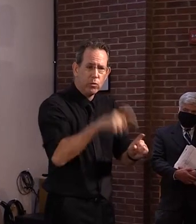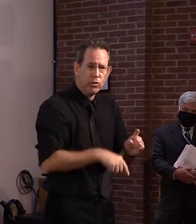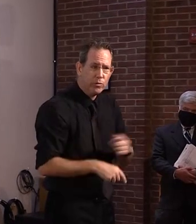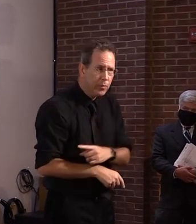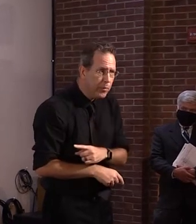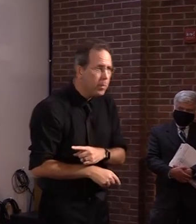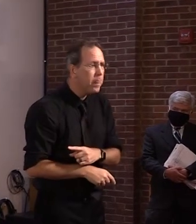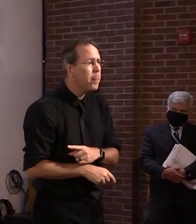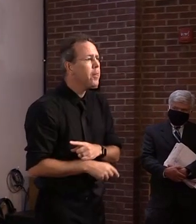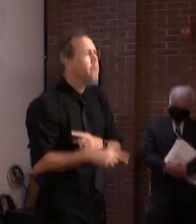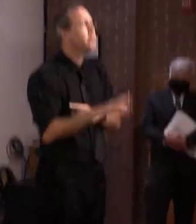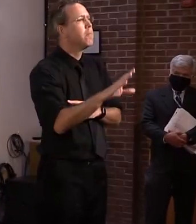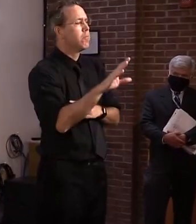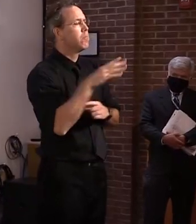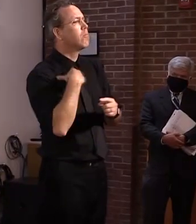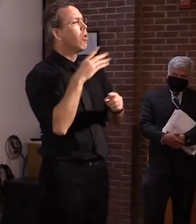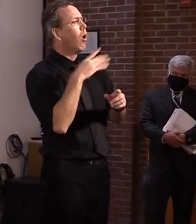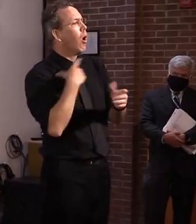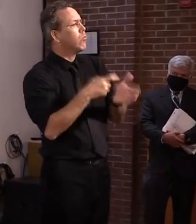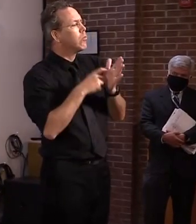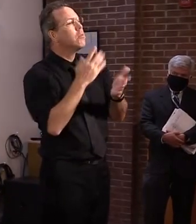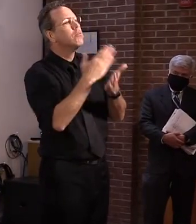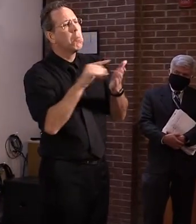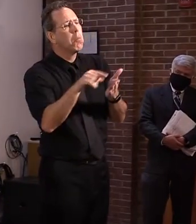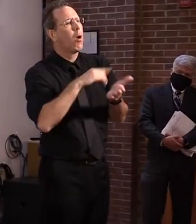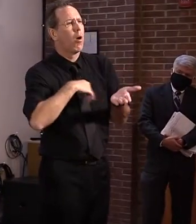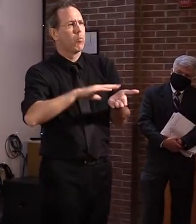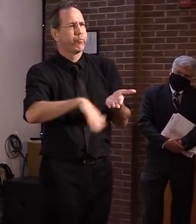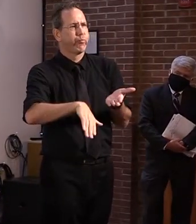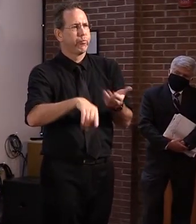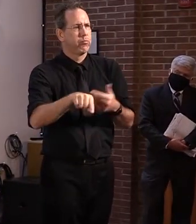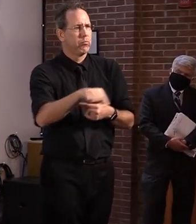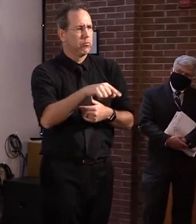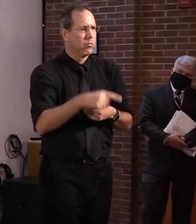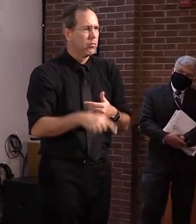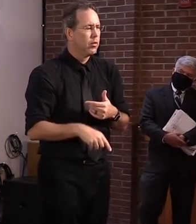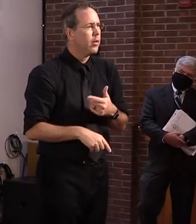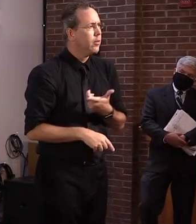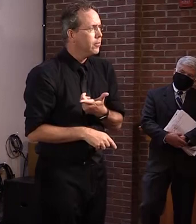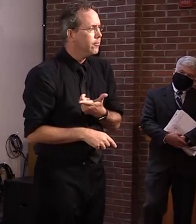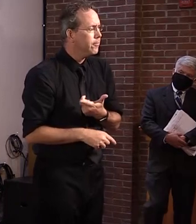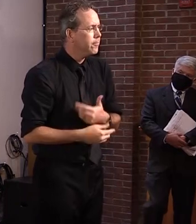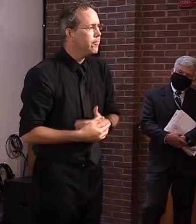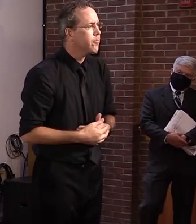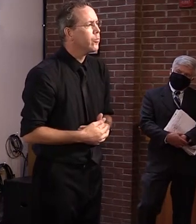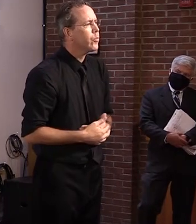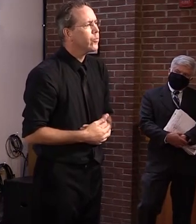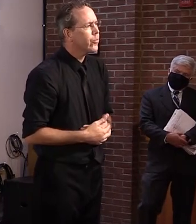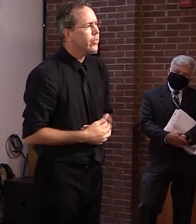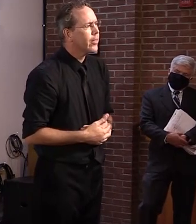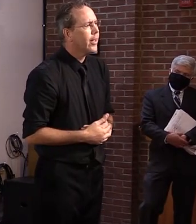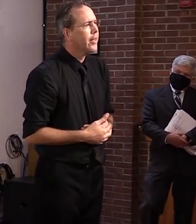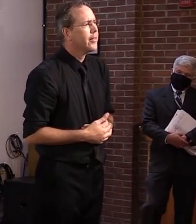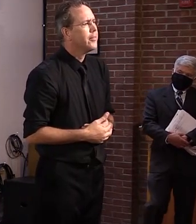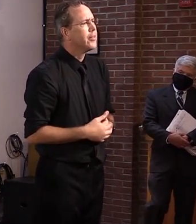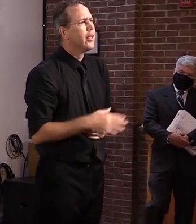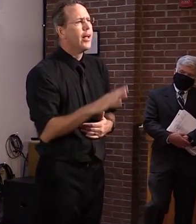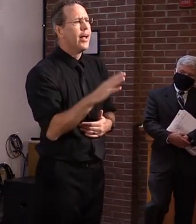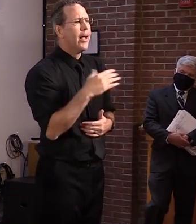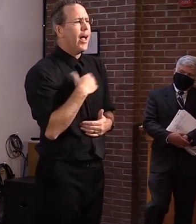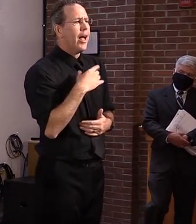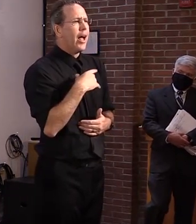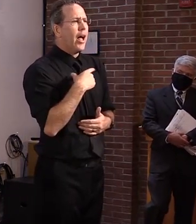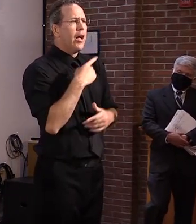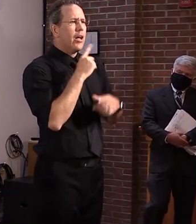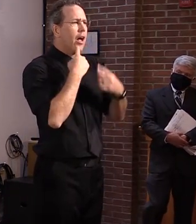haven't even seen or proven or, or know what the risks are associated with it. So it would be dangerous for me to say that. Um,